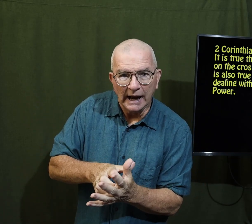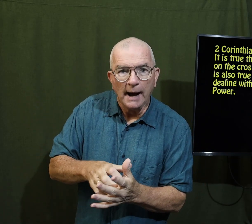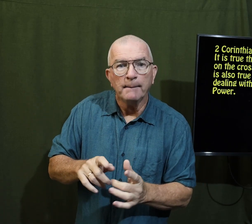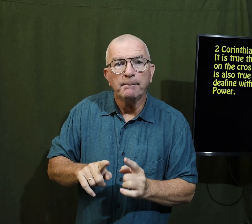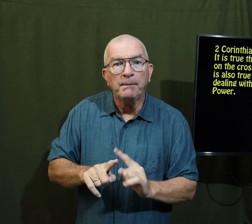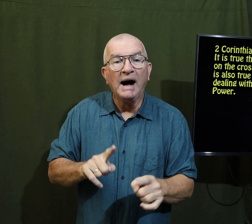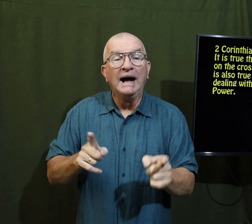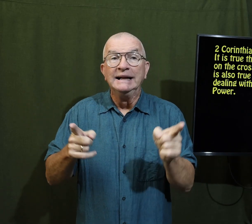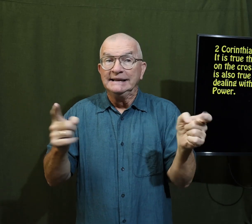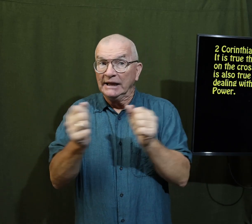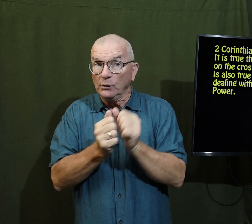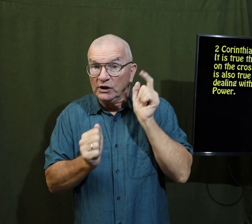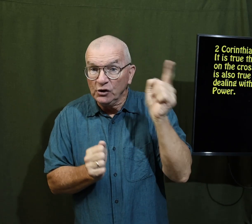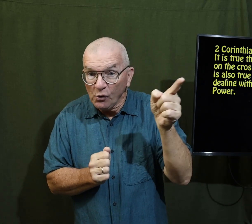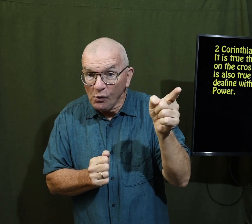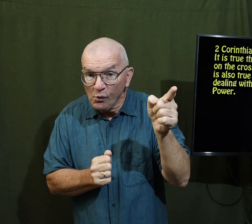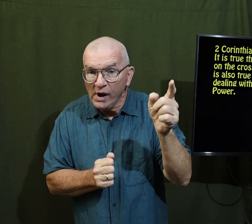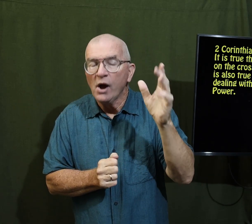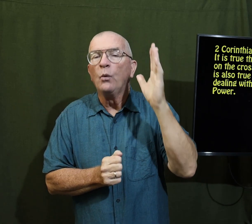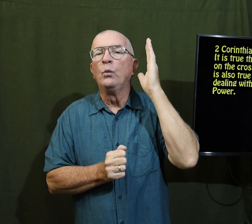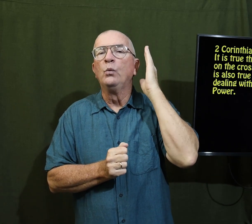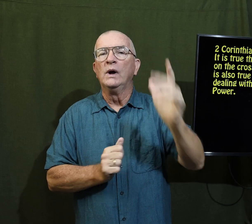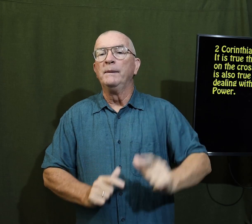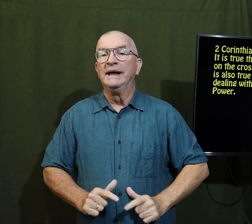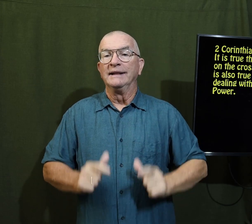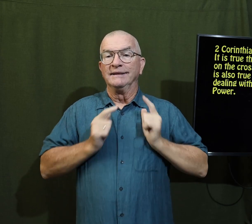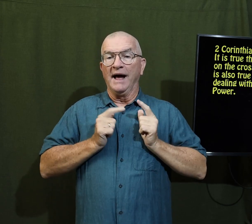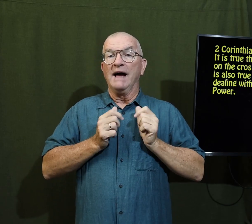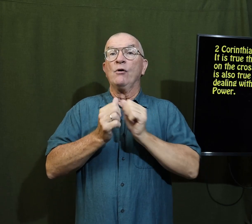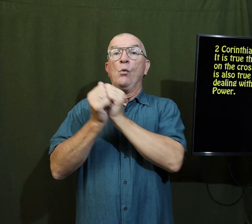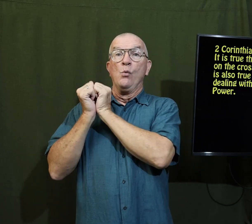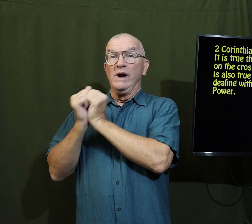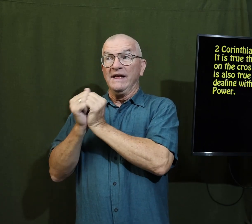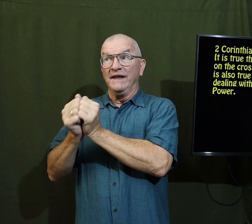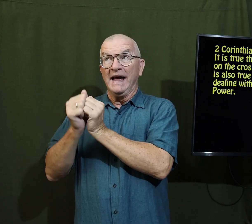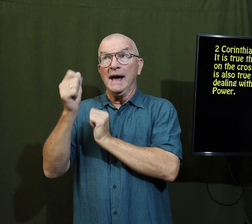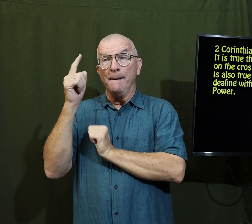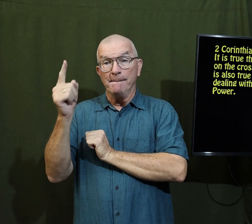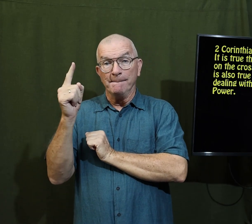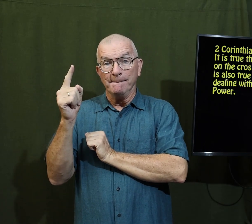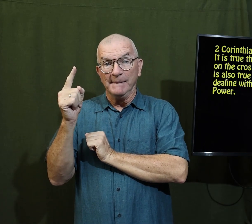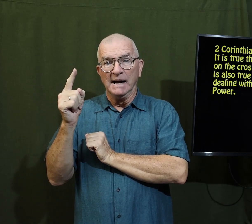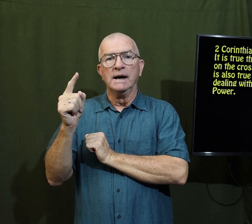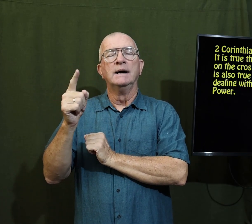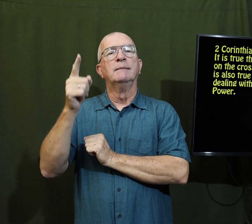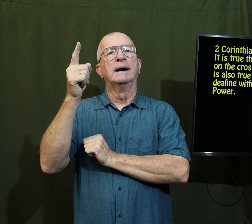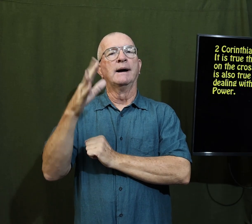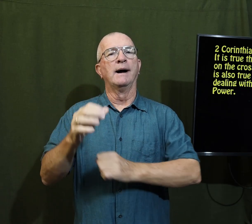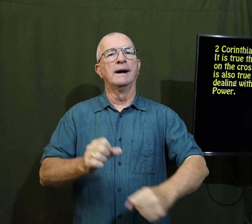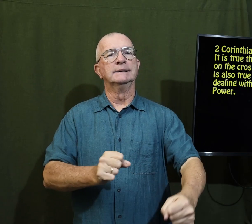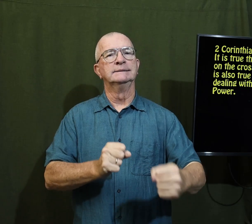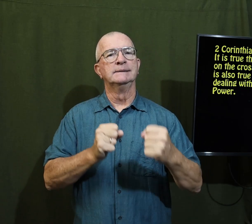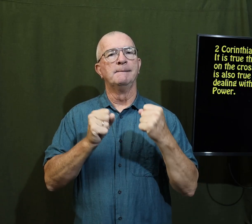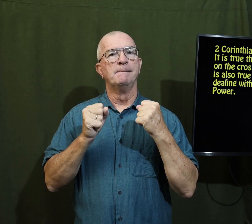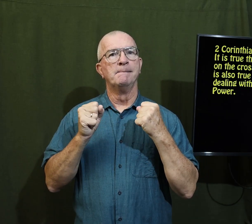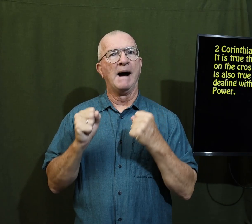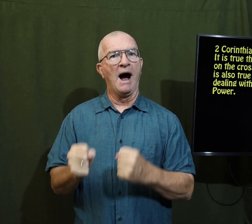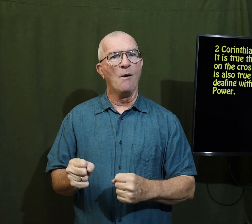weakness but in dealing with you we will be alive in him by God's power